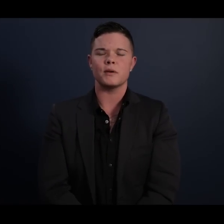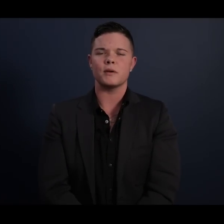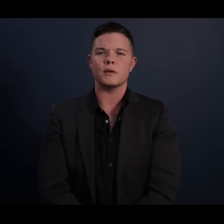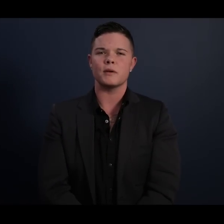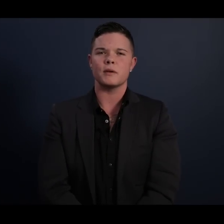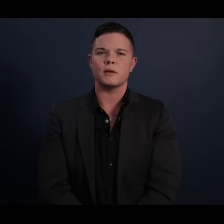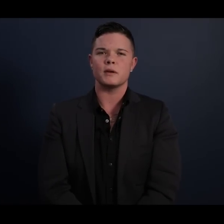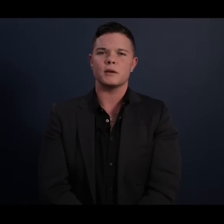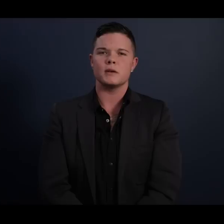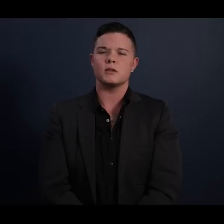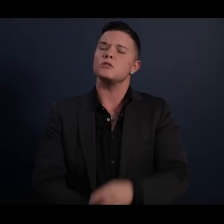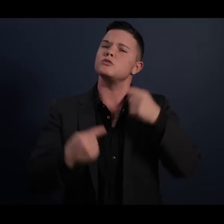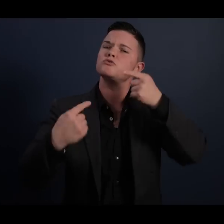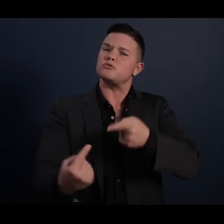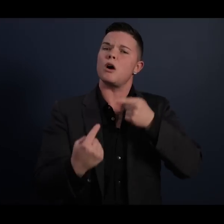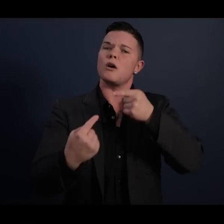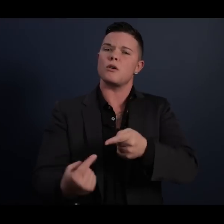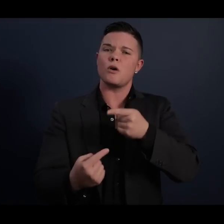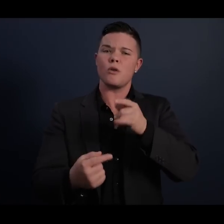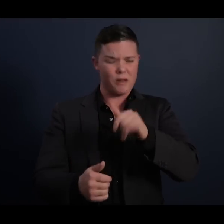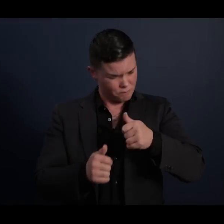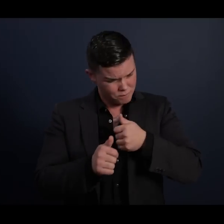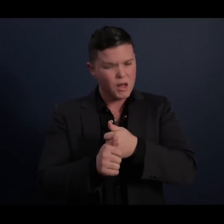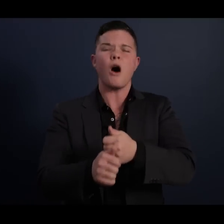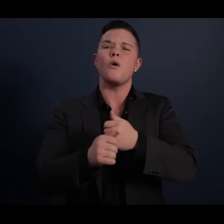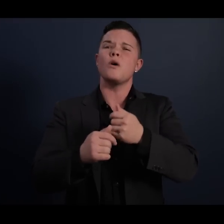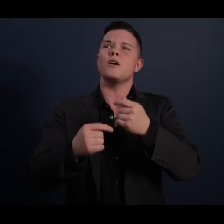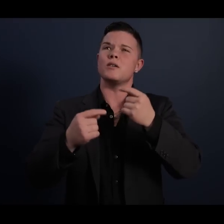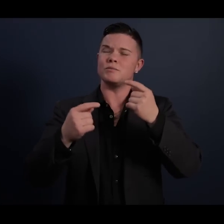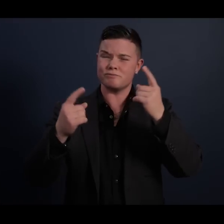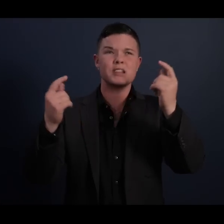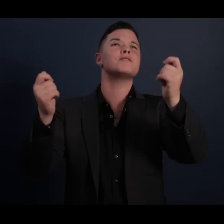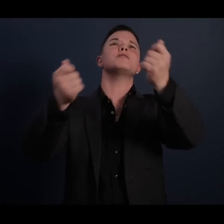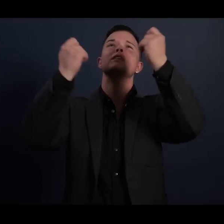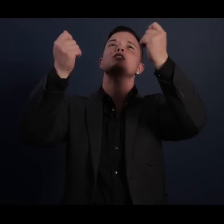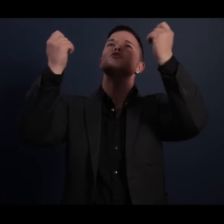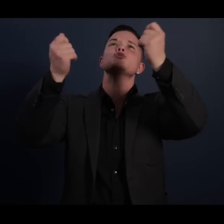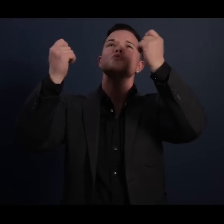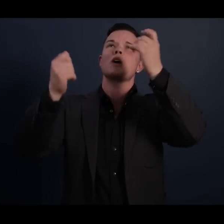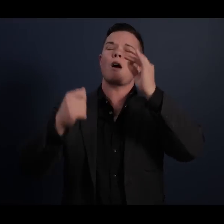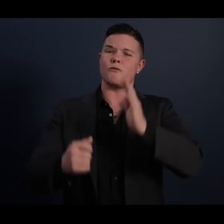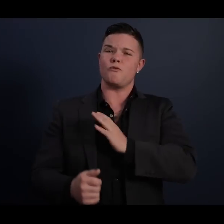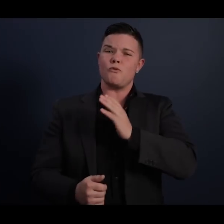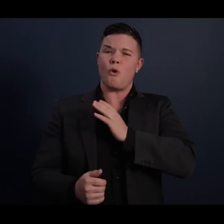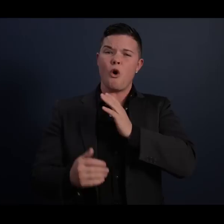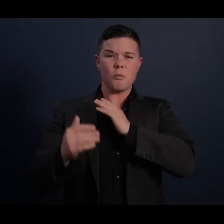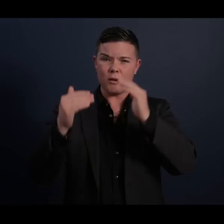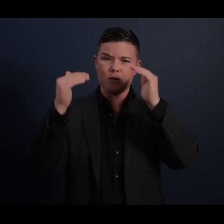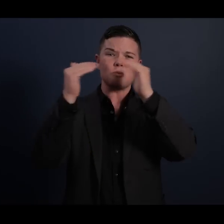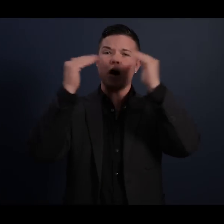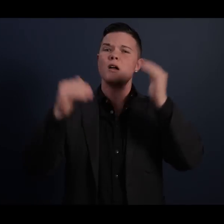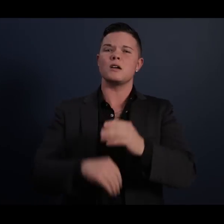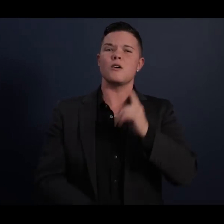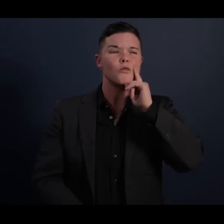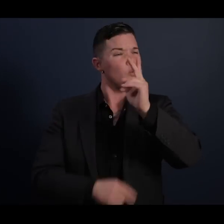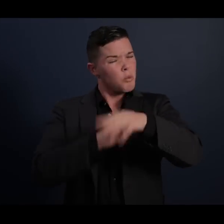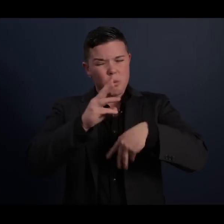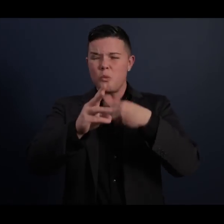The struggles that follow the victory of formal equality or universal franchise may not be